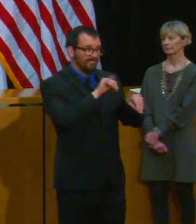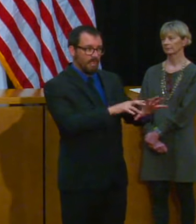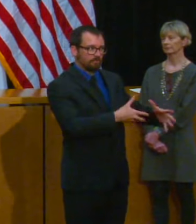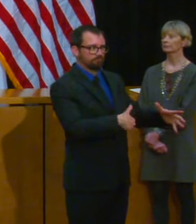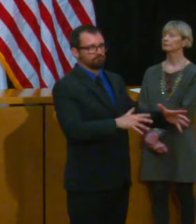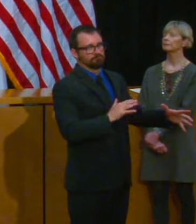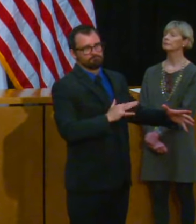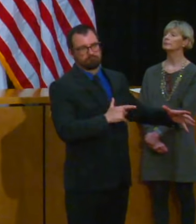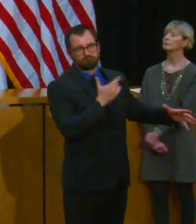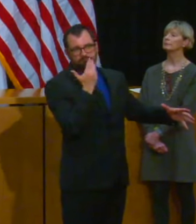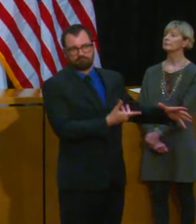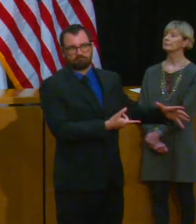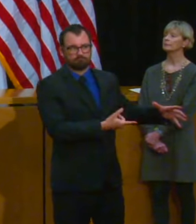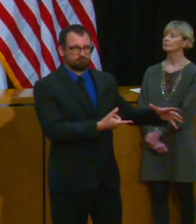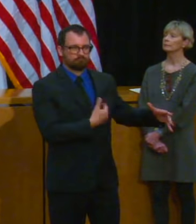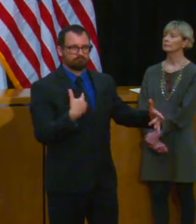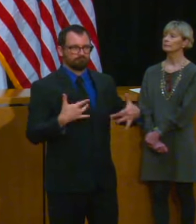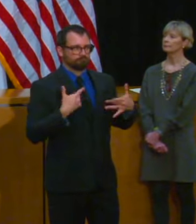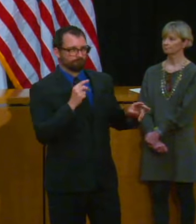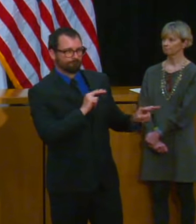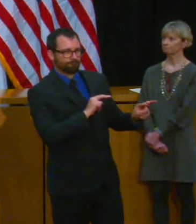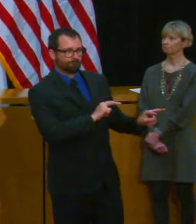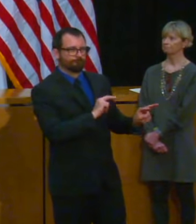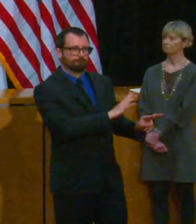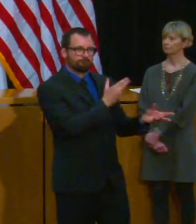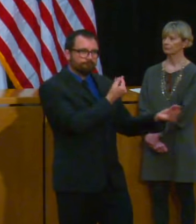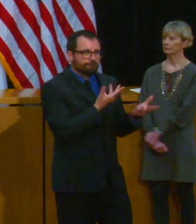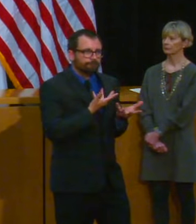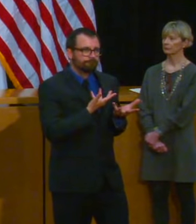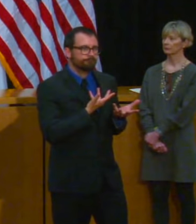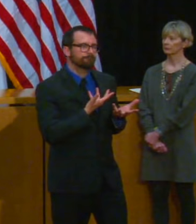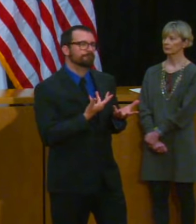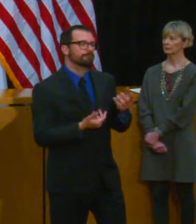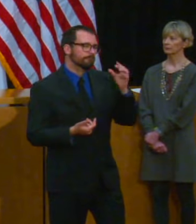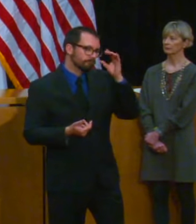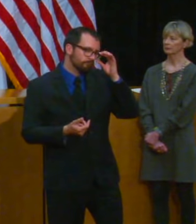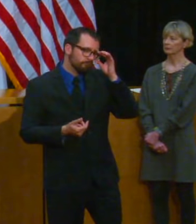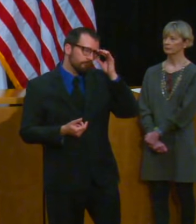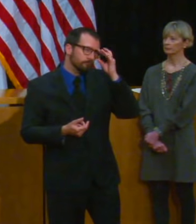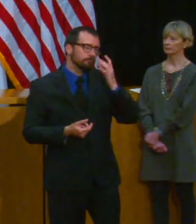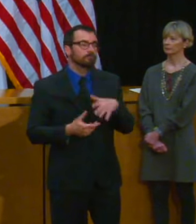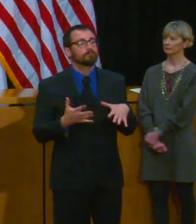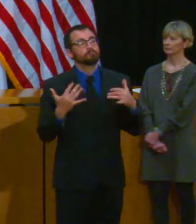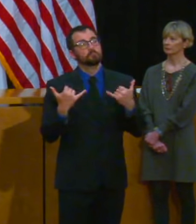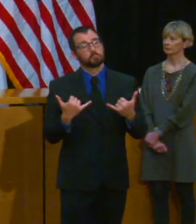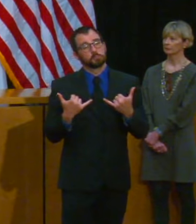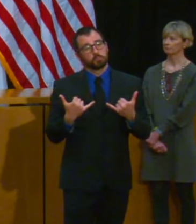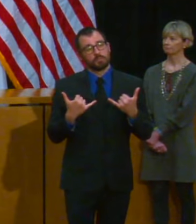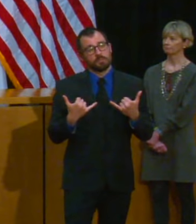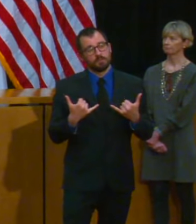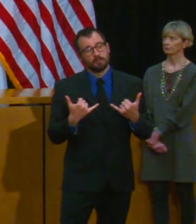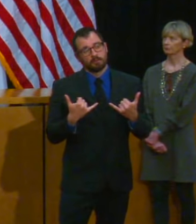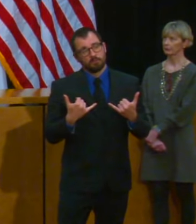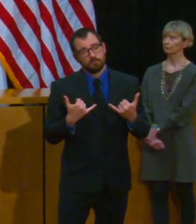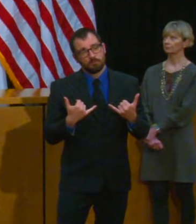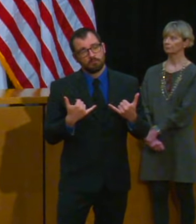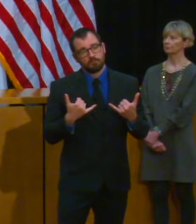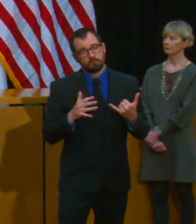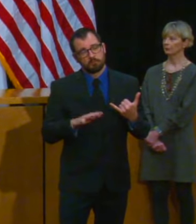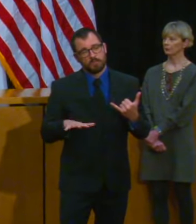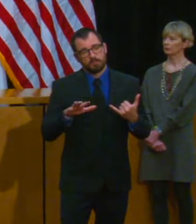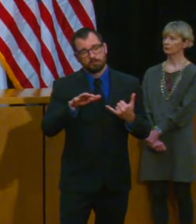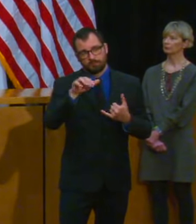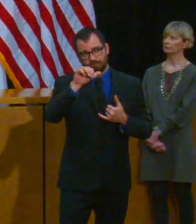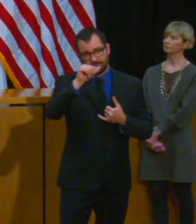now we have about 10,000 available seats and I think we have about 2,500 people who are actually